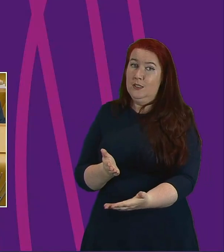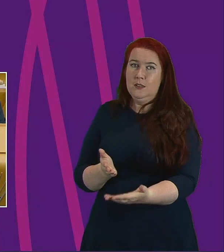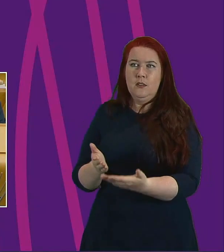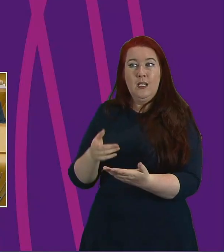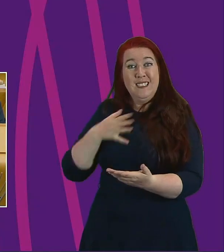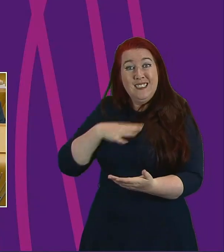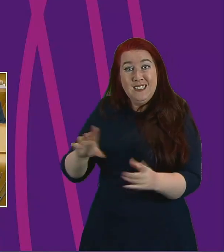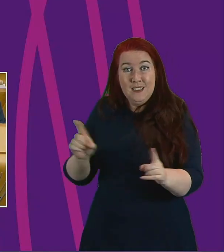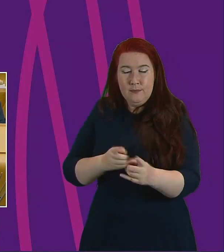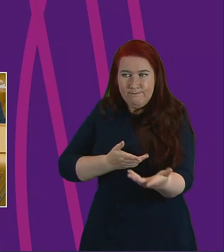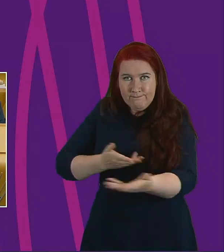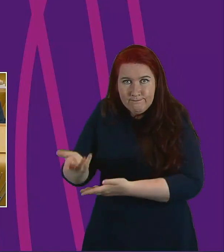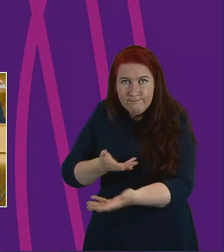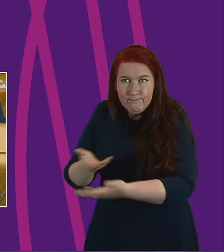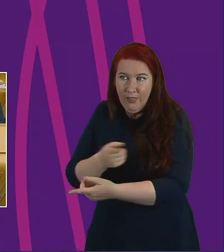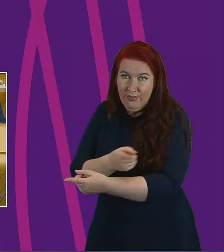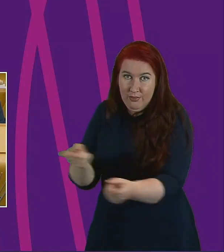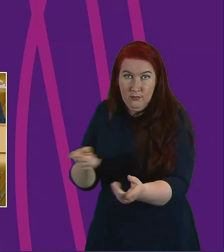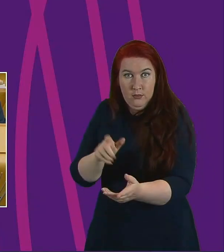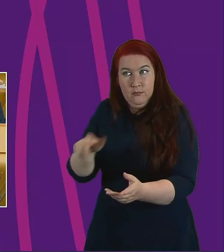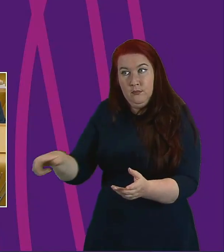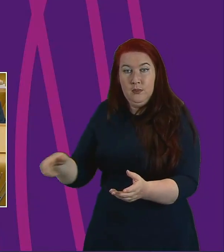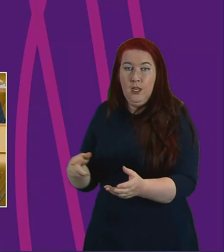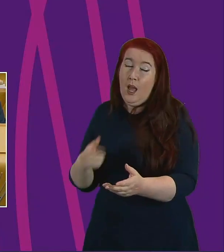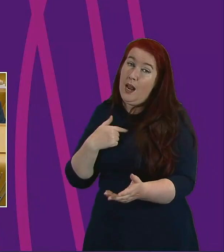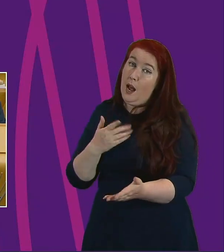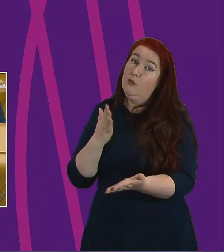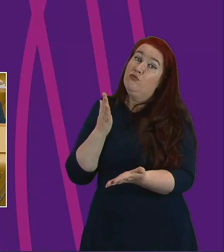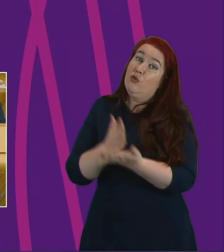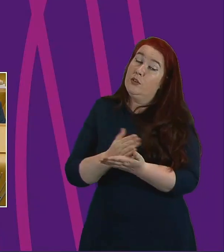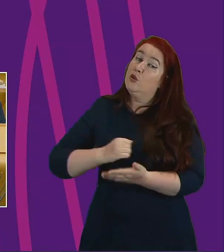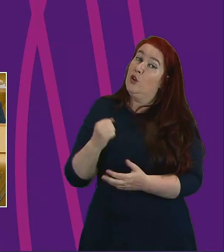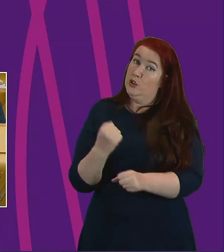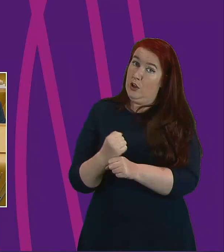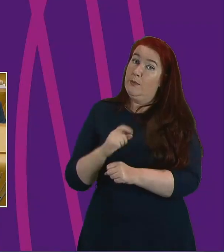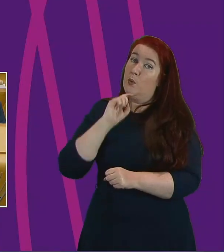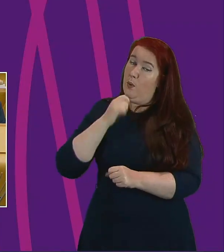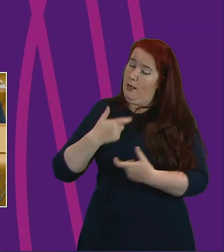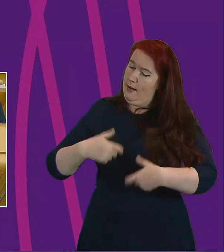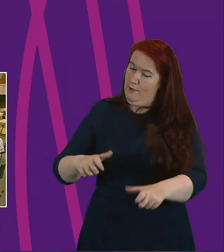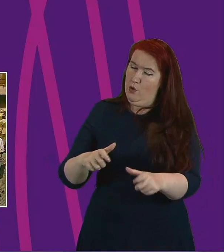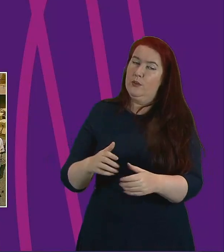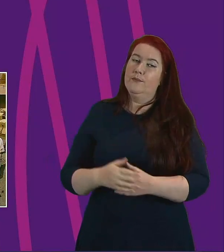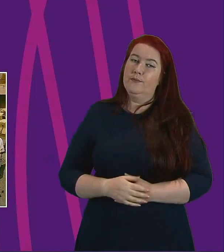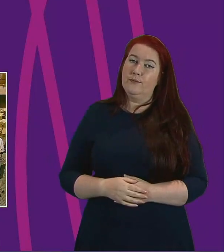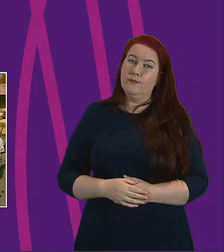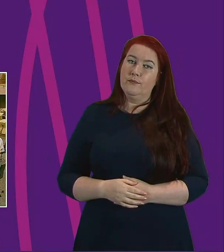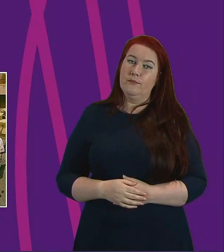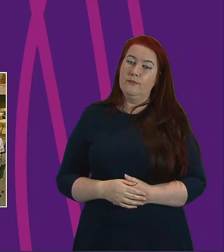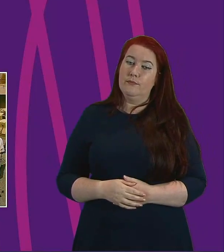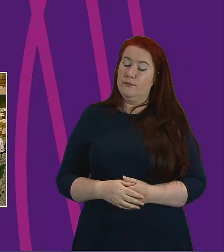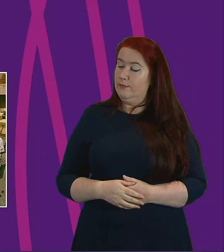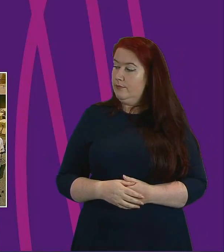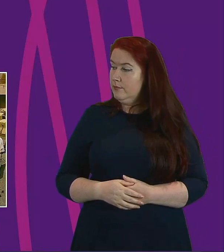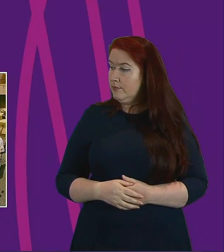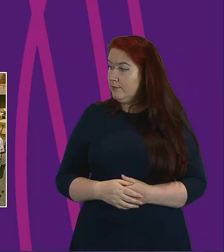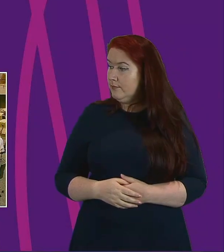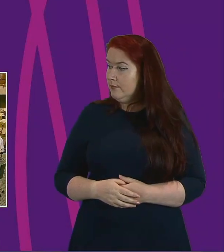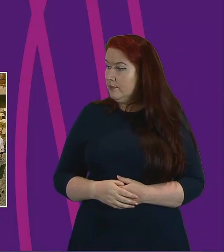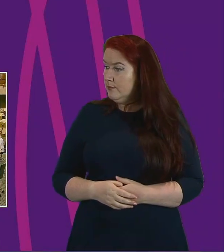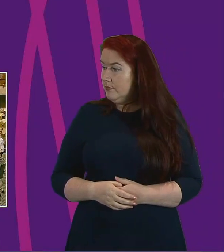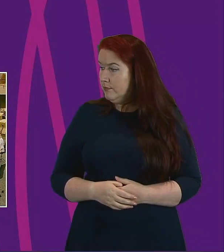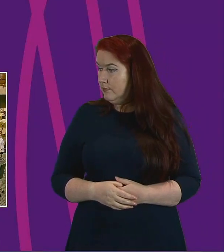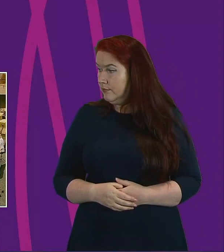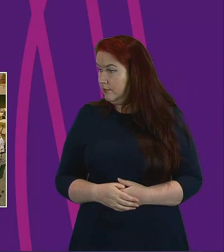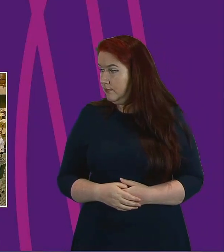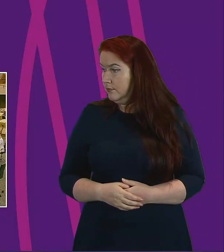and consultation with those working on the ground and I trust that the Scottish Government will continue to facilitate that. Thank you very much and